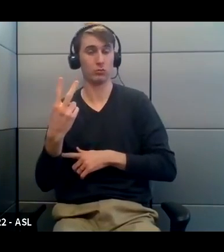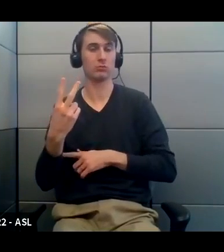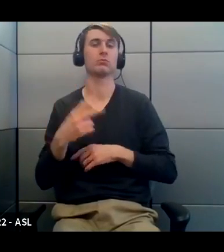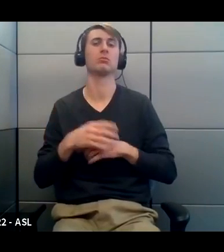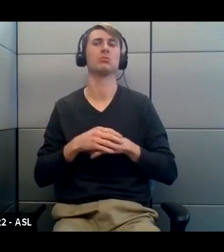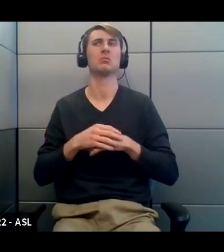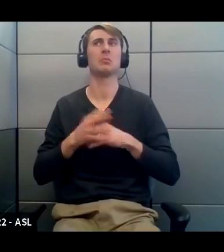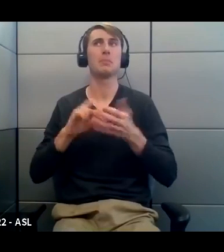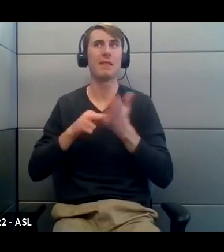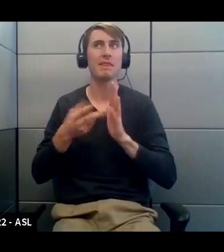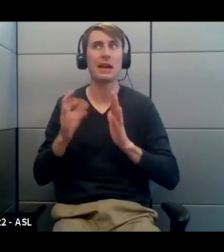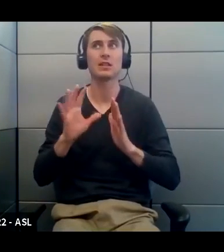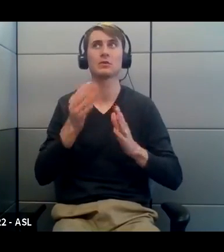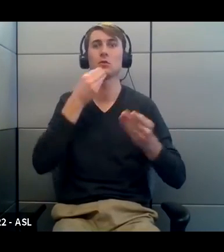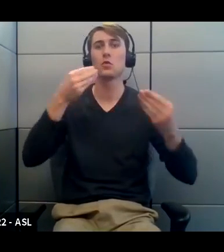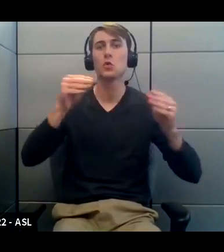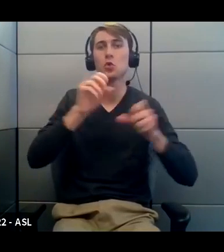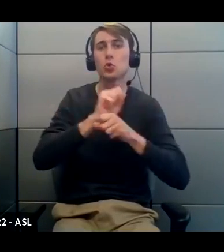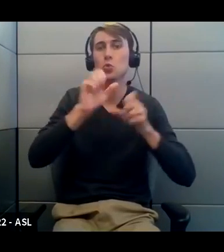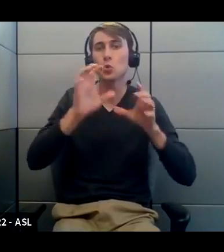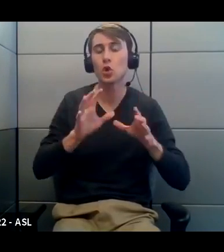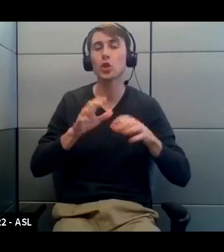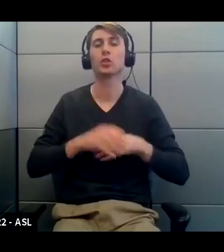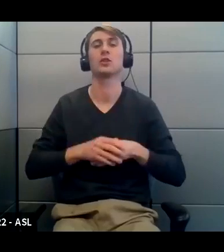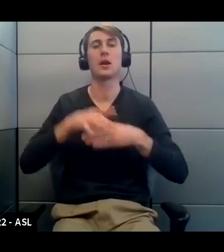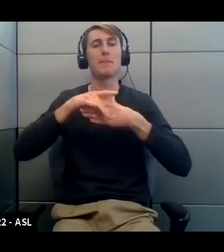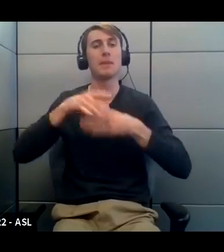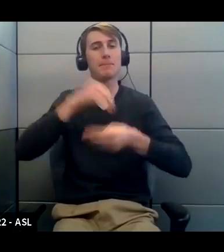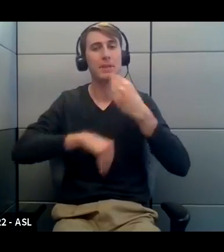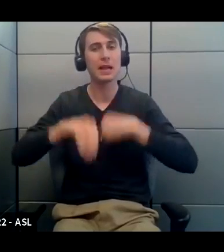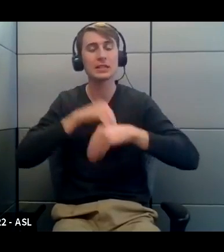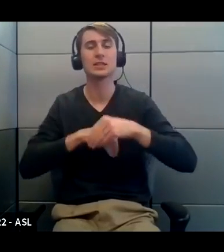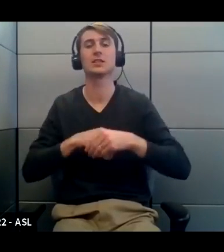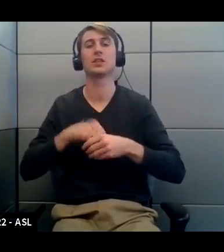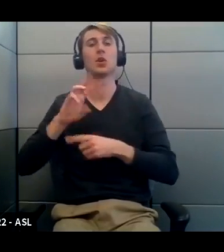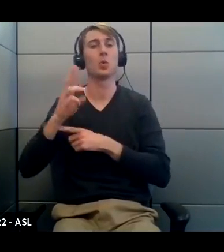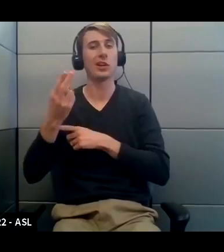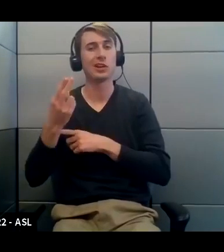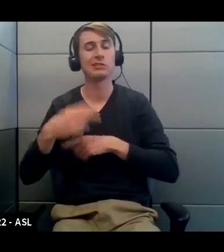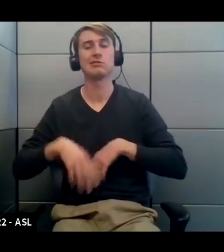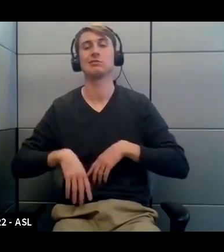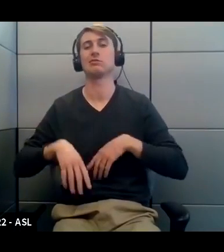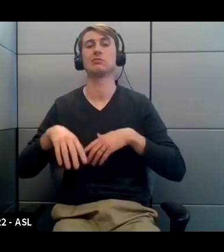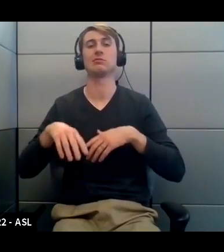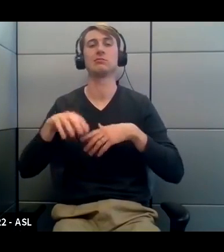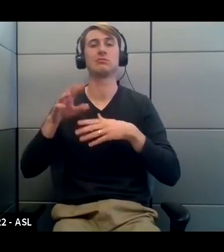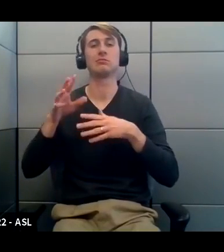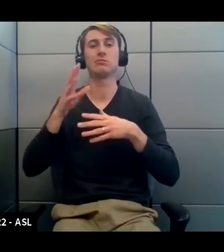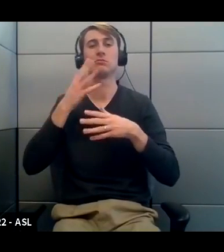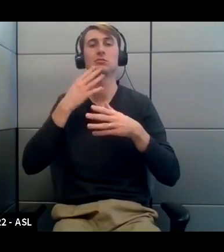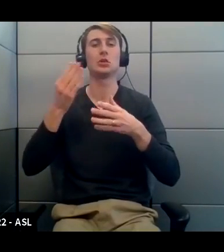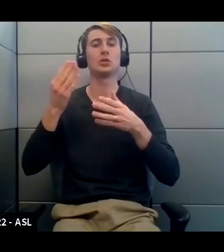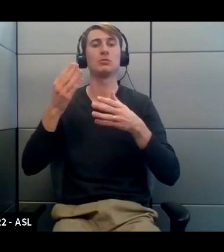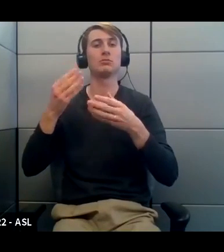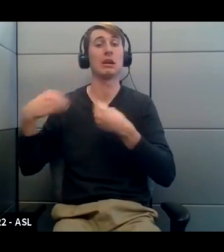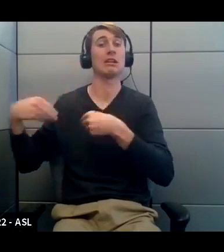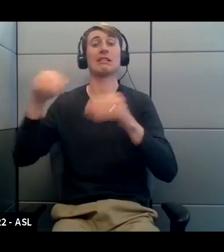food service, food processing, like a meatpacking plant, retail workers, warehouse workers.